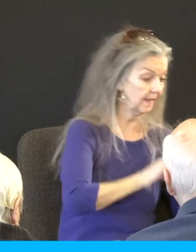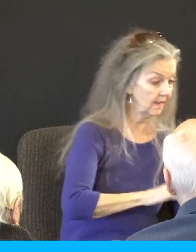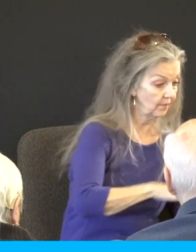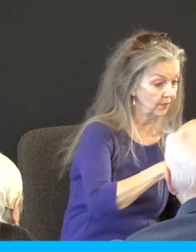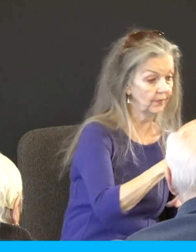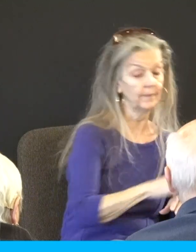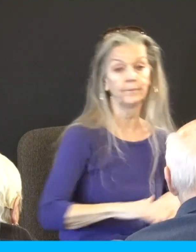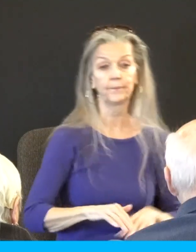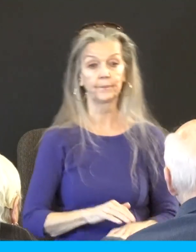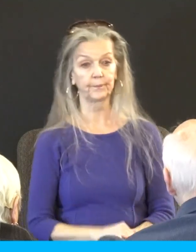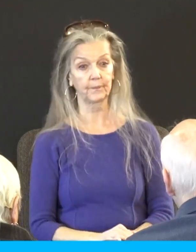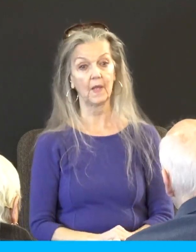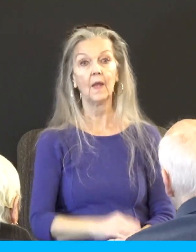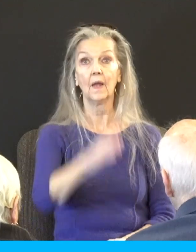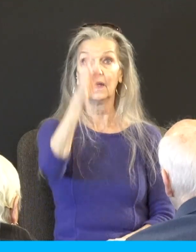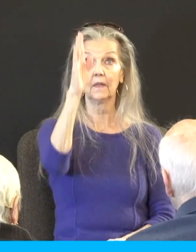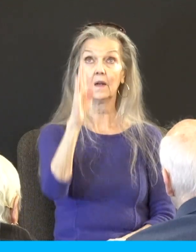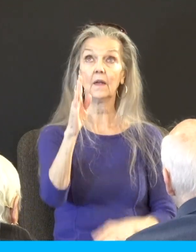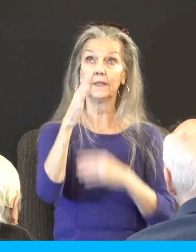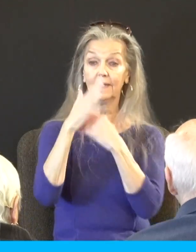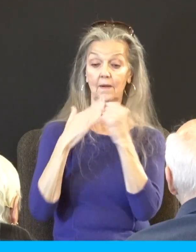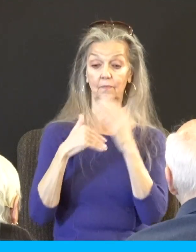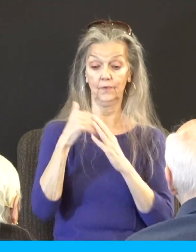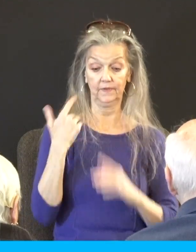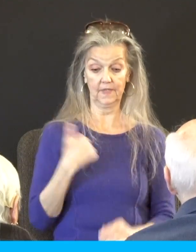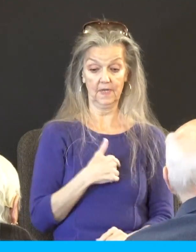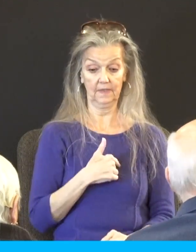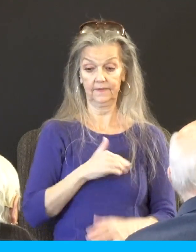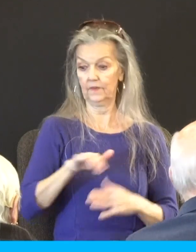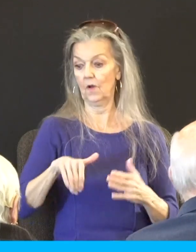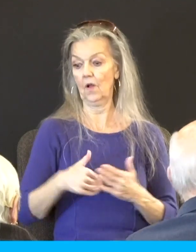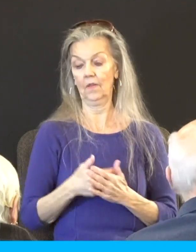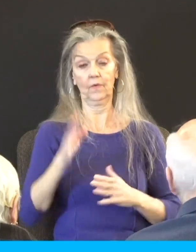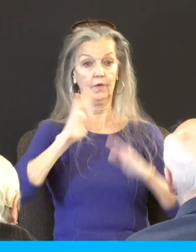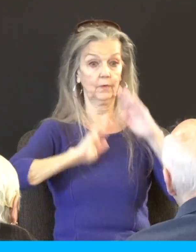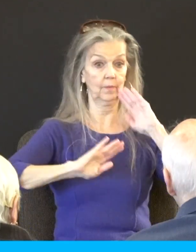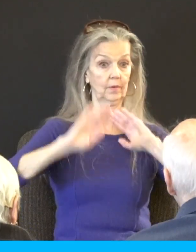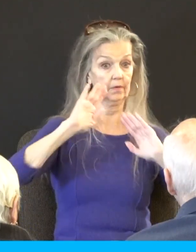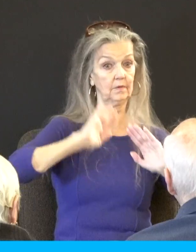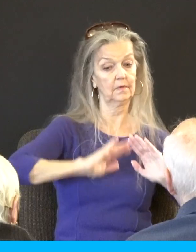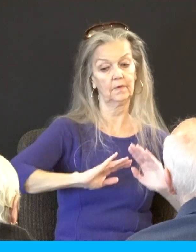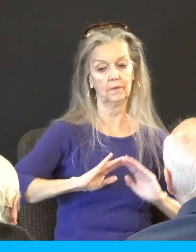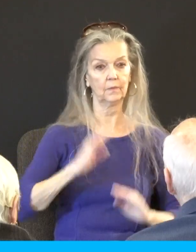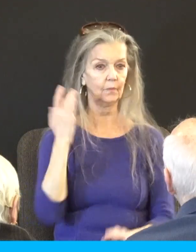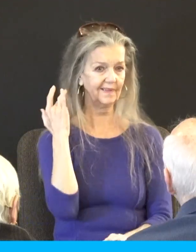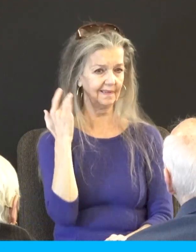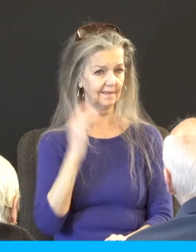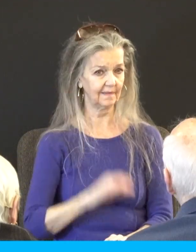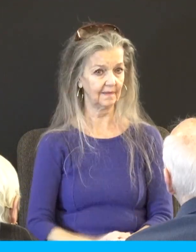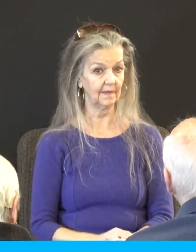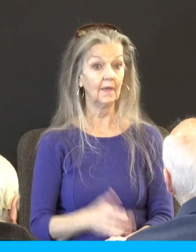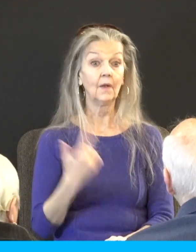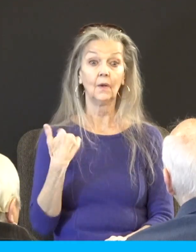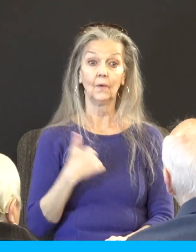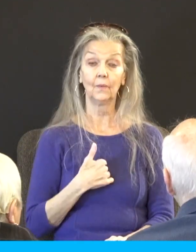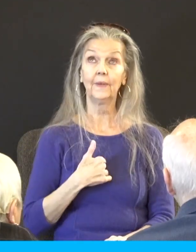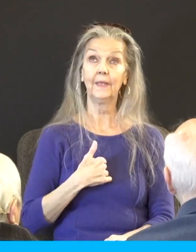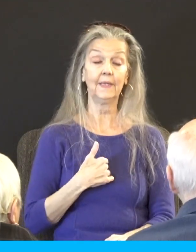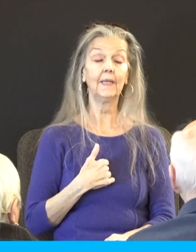who comforts us in all our tribulation. Why? That we may be able to comfort them which